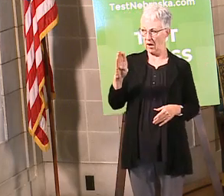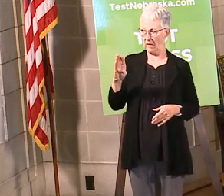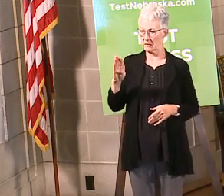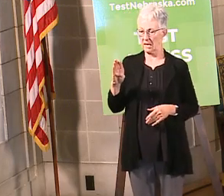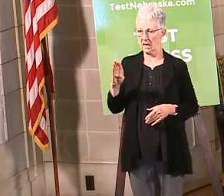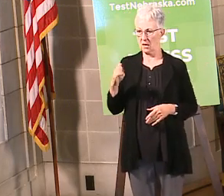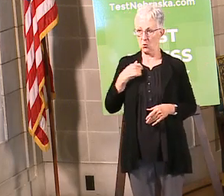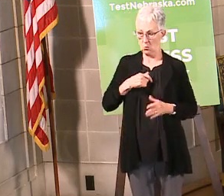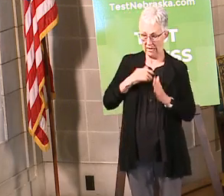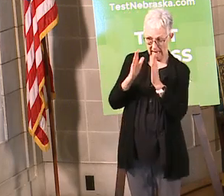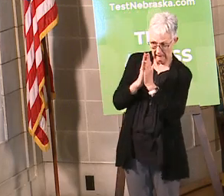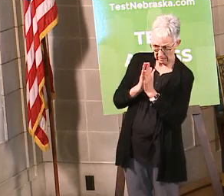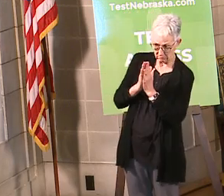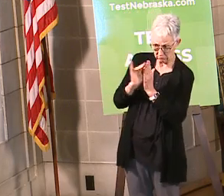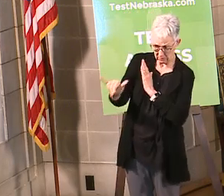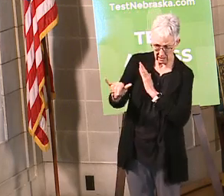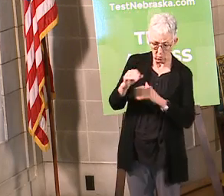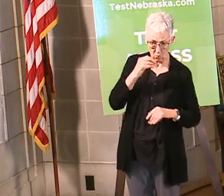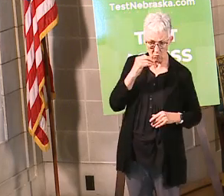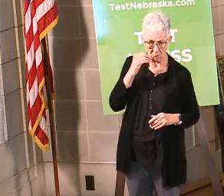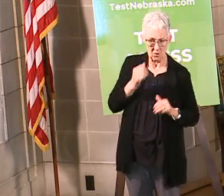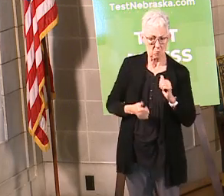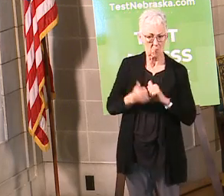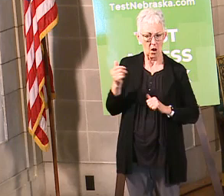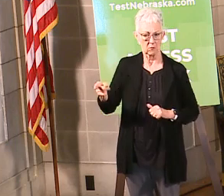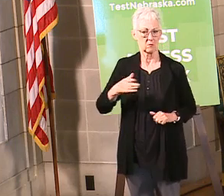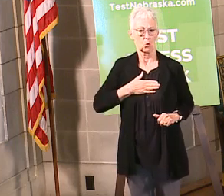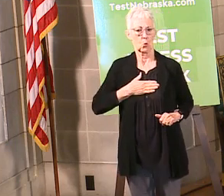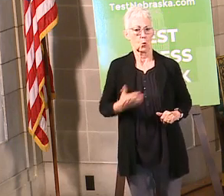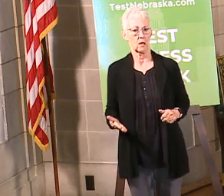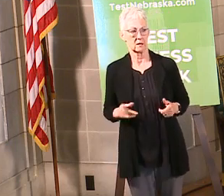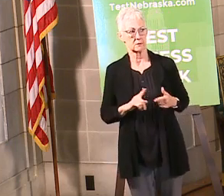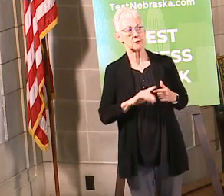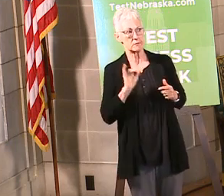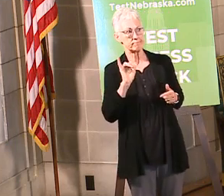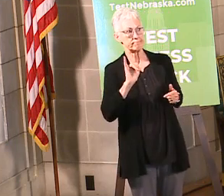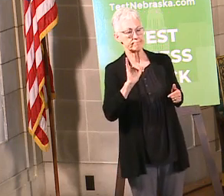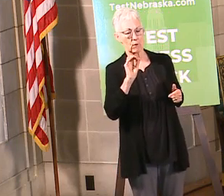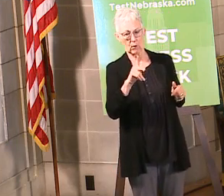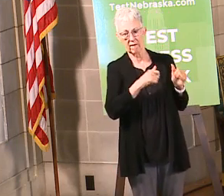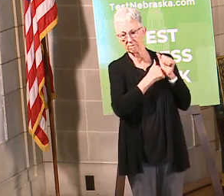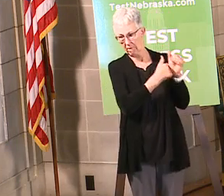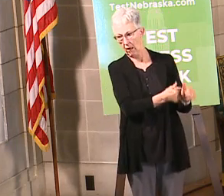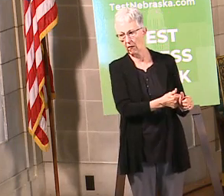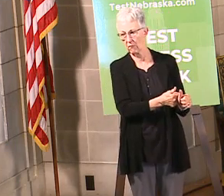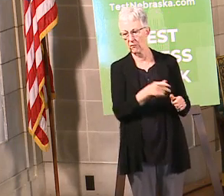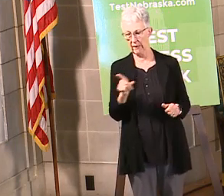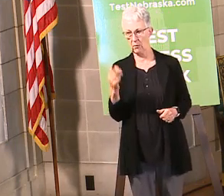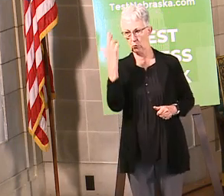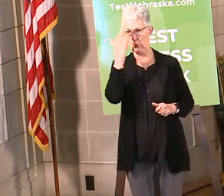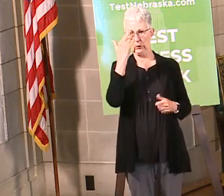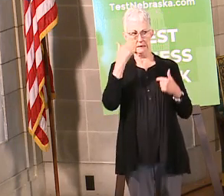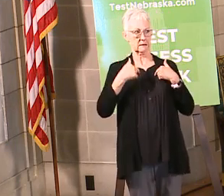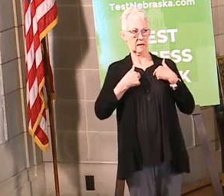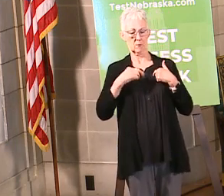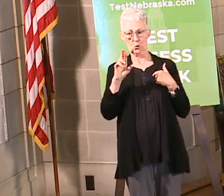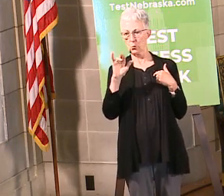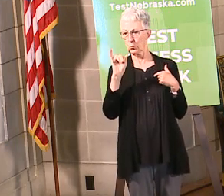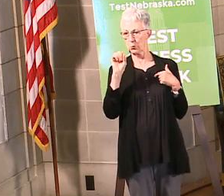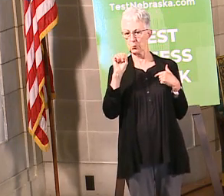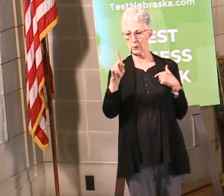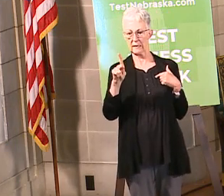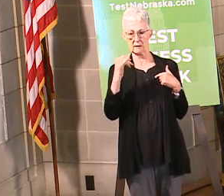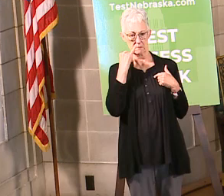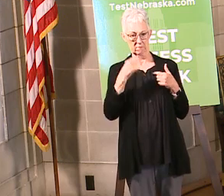I'm thinking it's going to be the same deal, that when we've asked people to do the right thing, they understand that it's a public health risk to go out and potentially spread the